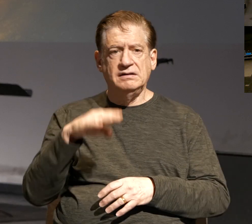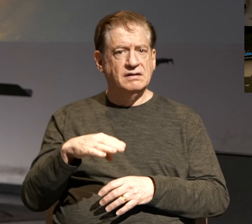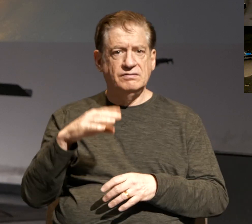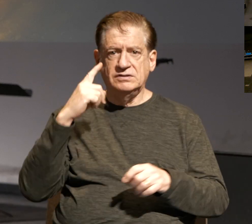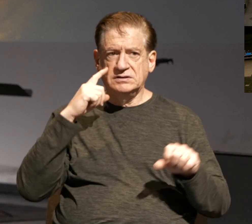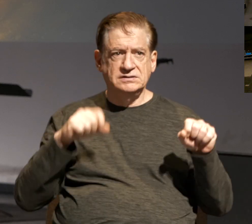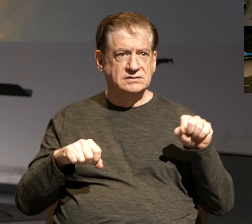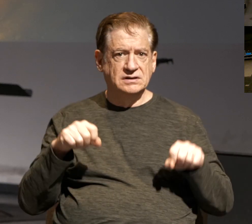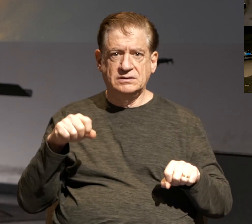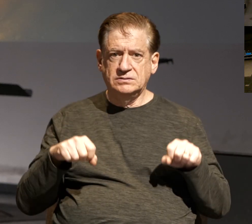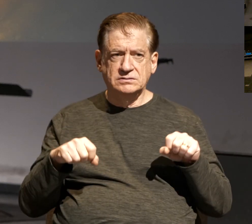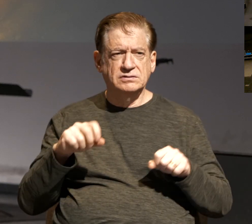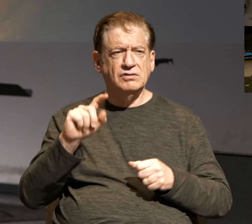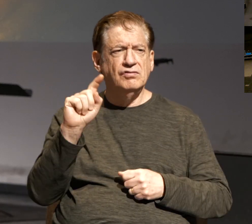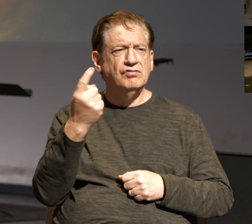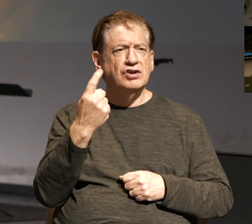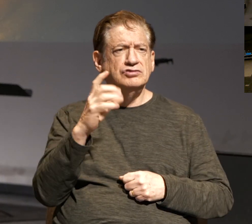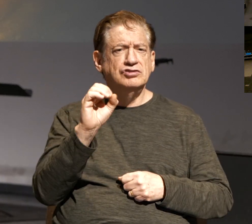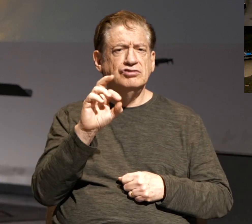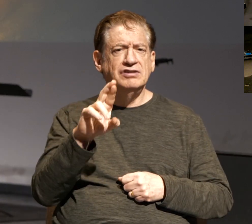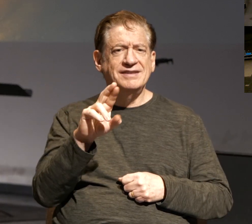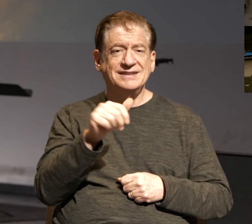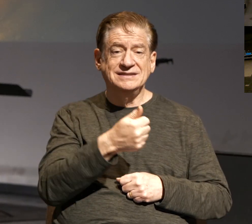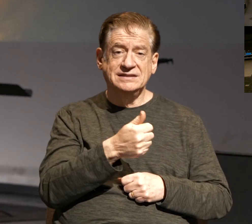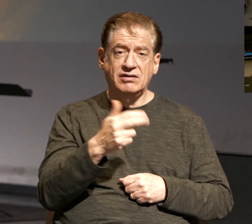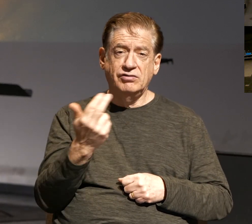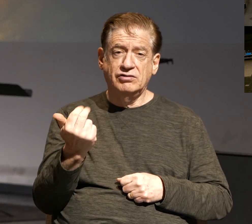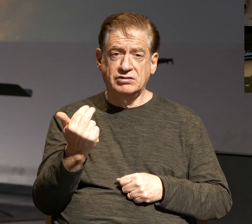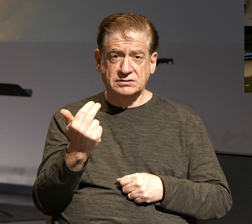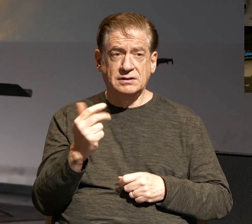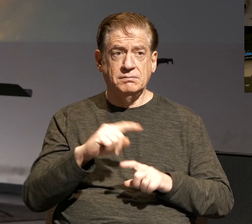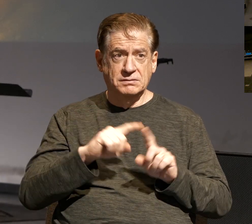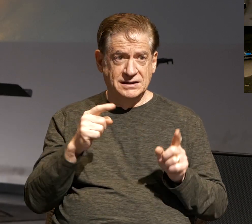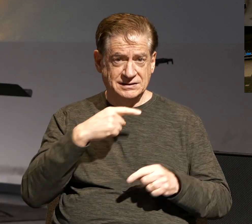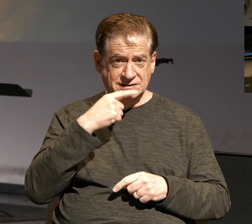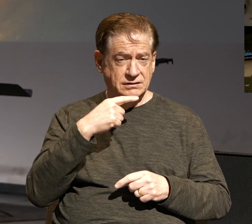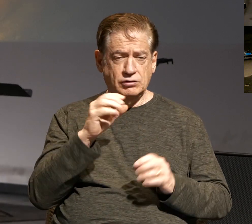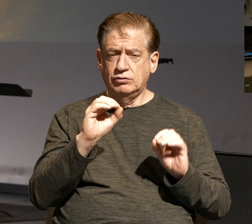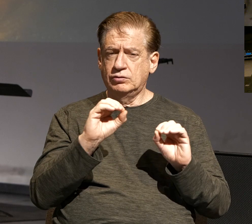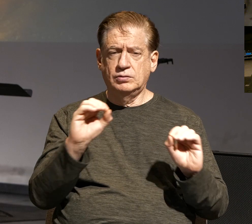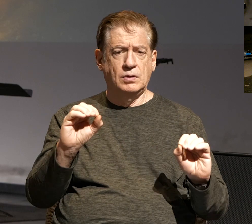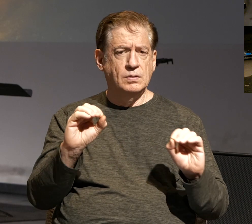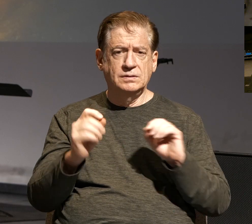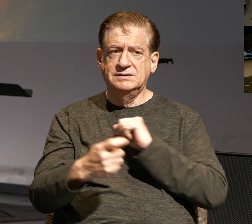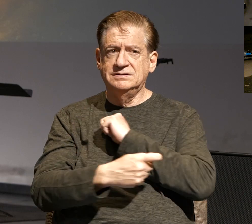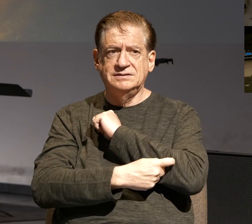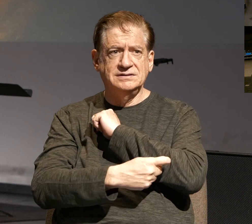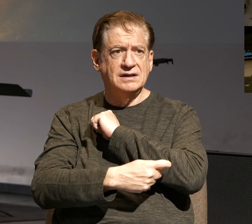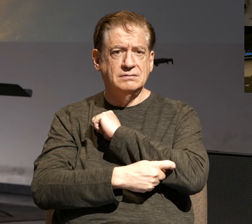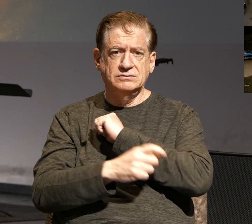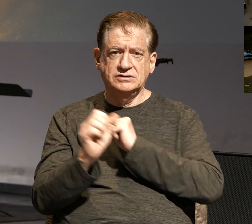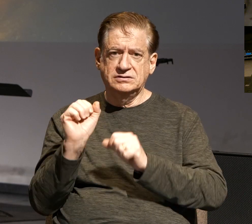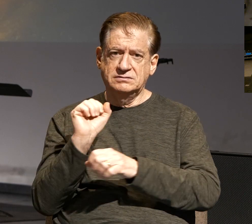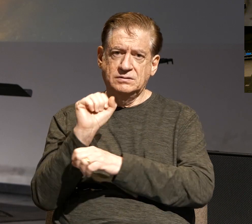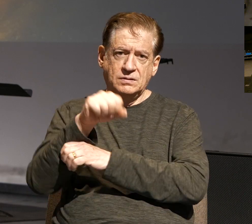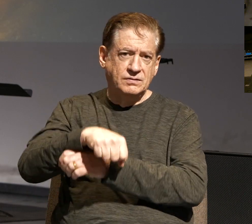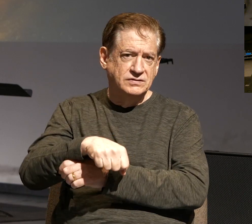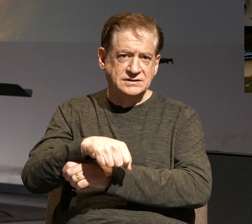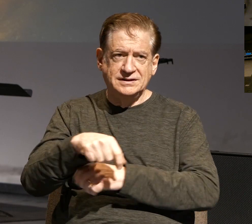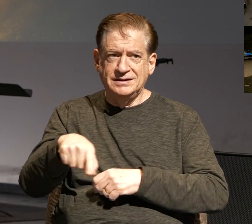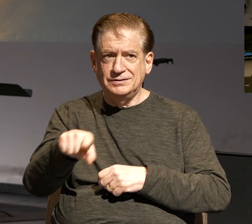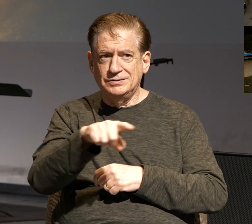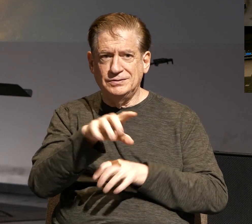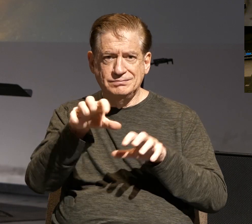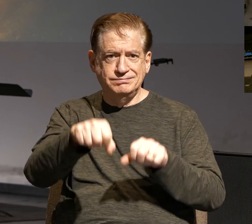1 Corinthians 10, 13, and it's an oldie but a goodie, but it says this, no temptation has overtaken you that is